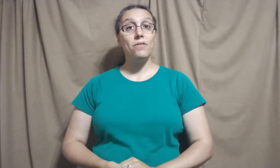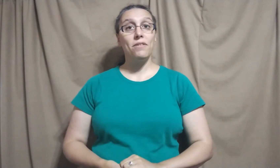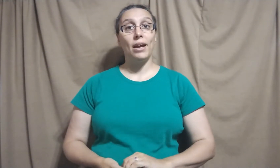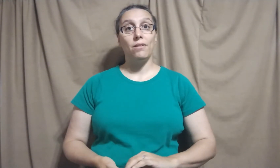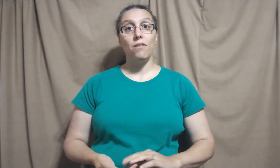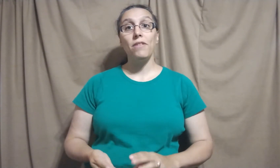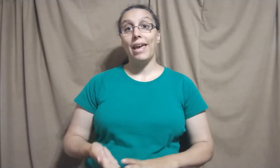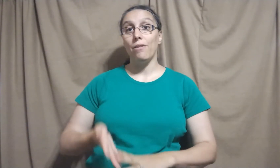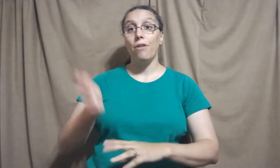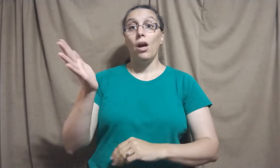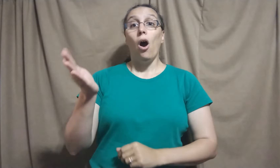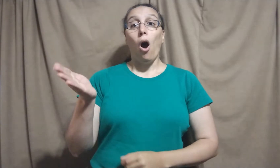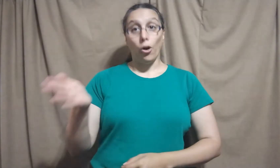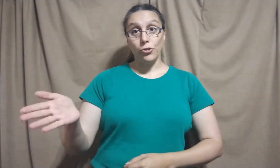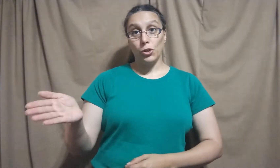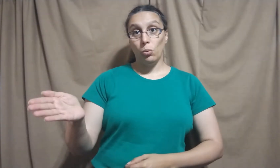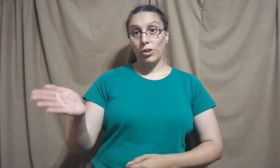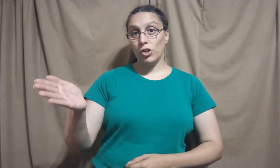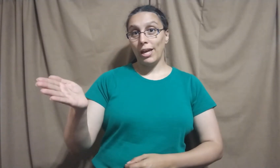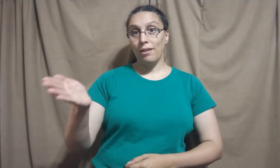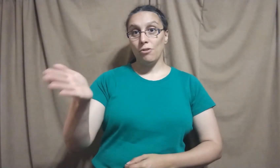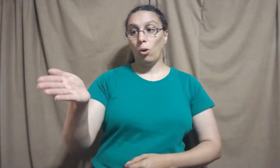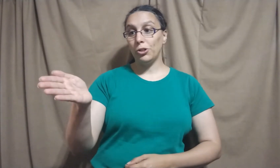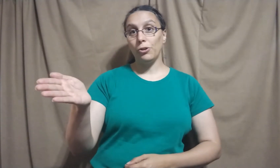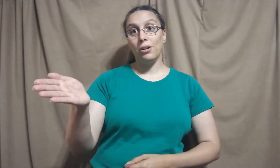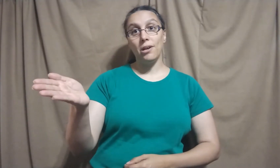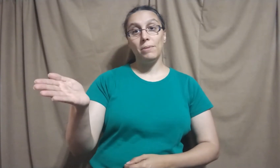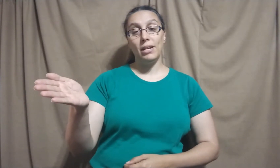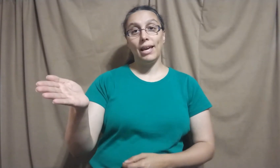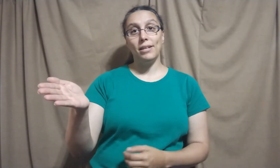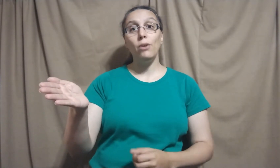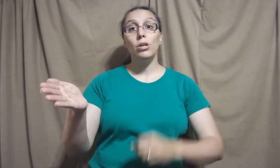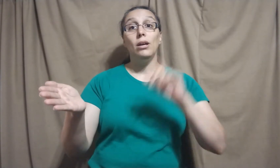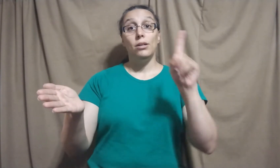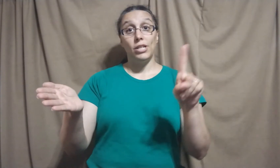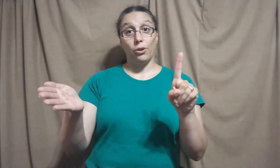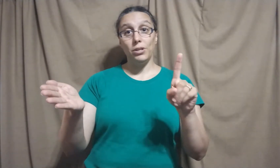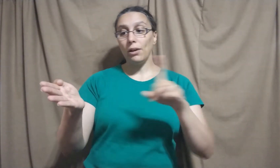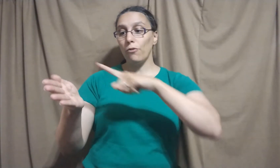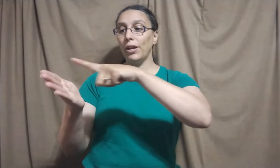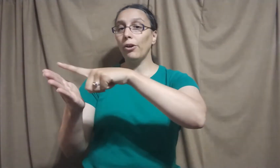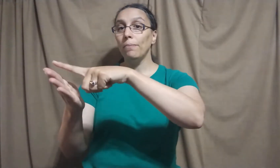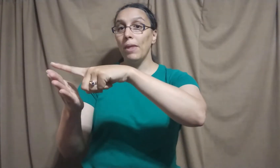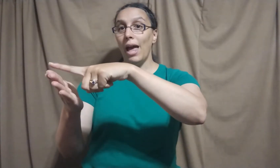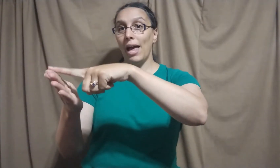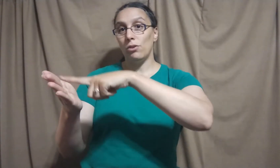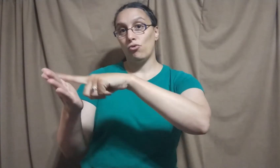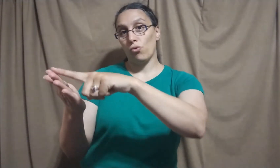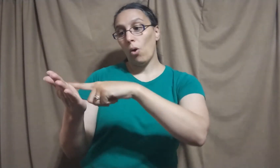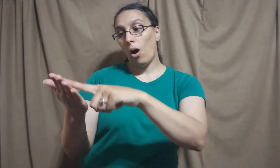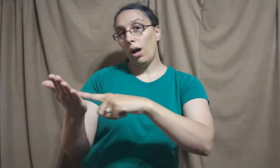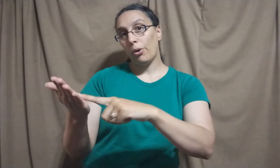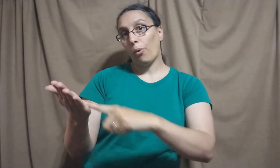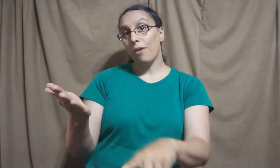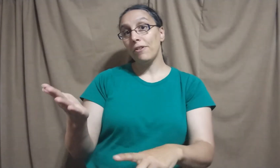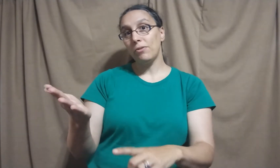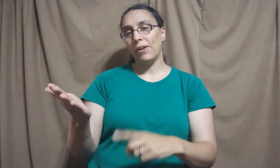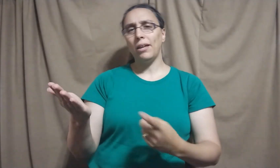and Sciences is Art, which is hold your non-dominant hand out, take your index finger, and draw across it. Think